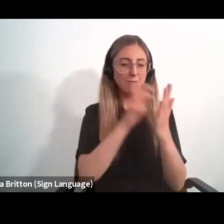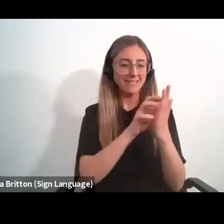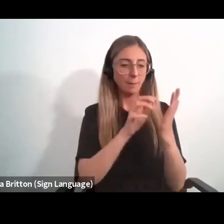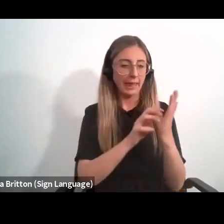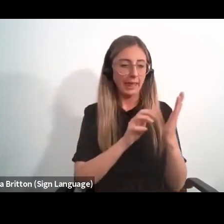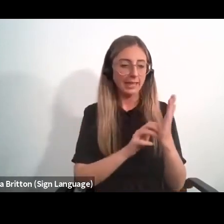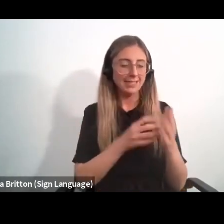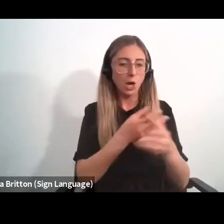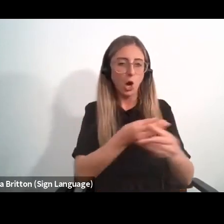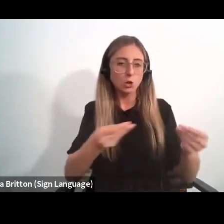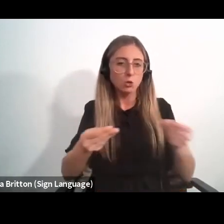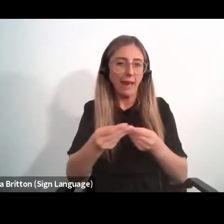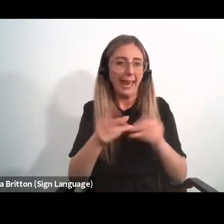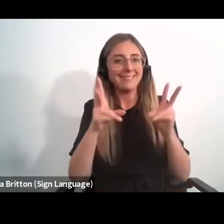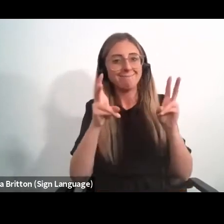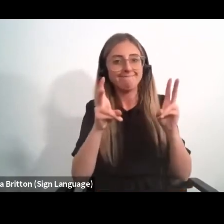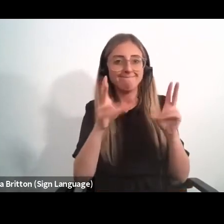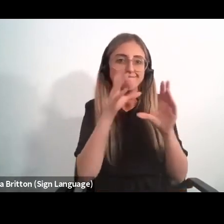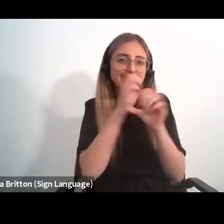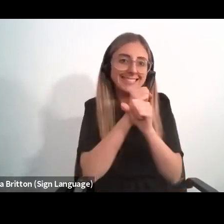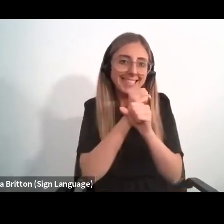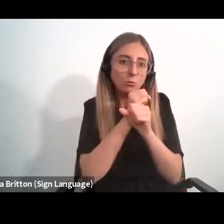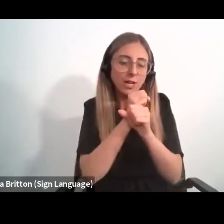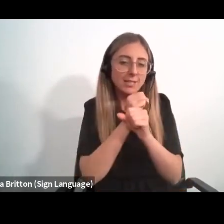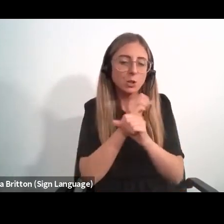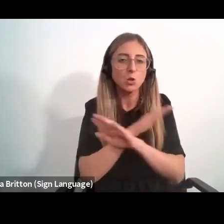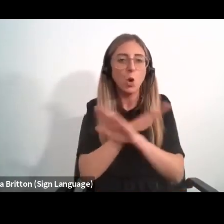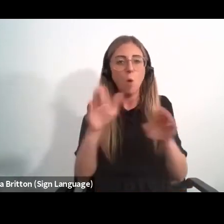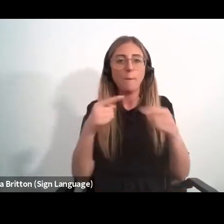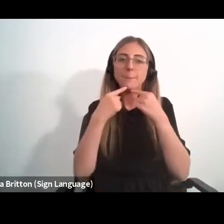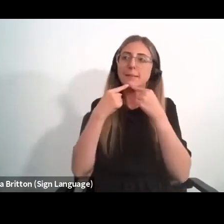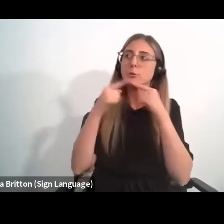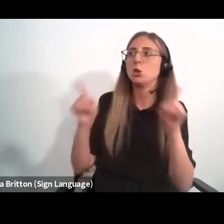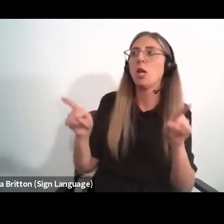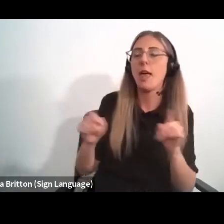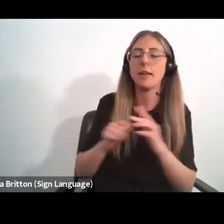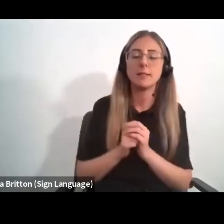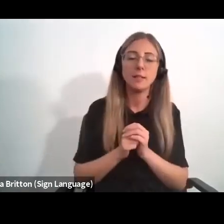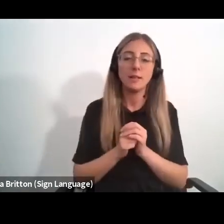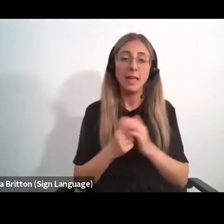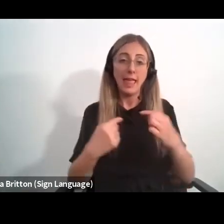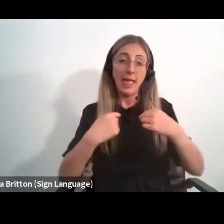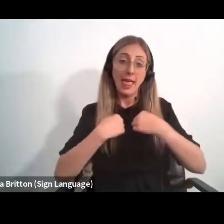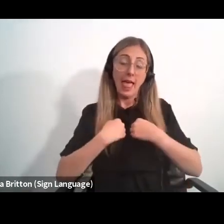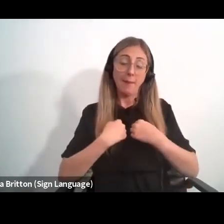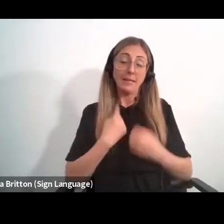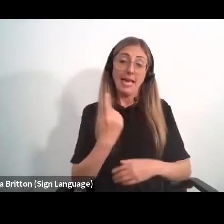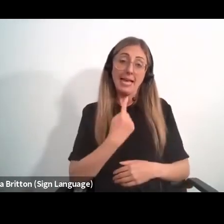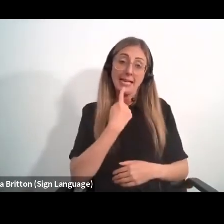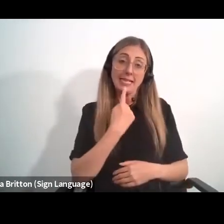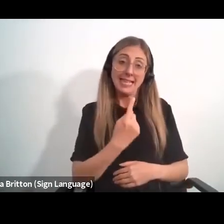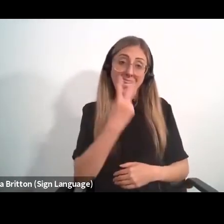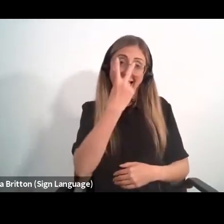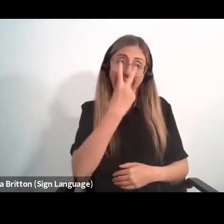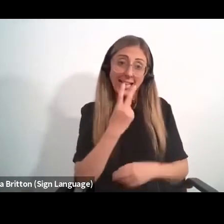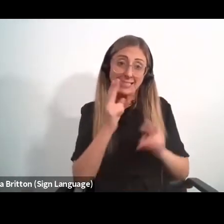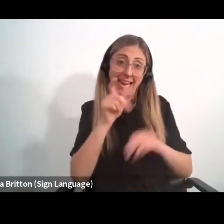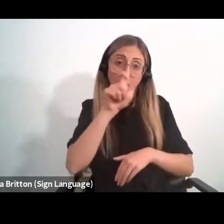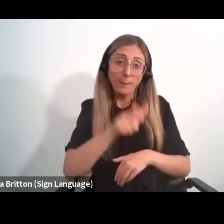are considered trade and family secrets, and so are unlikely to be shared. As an African proverb says, an elderly person's